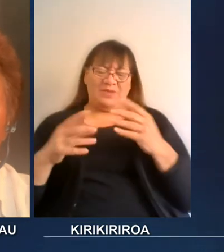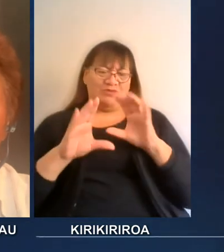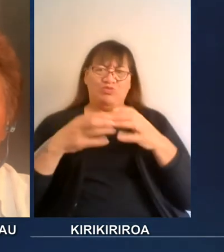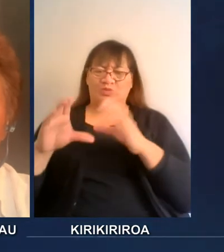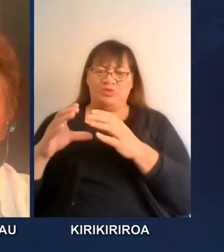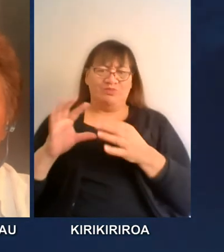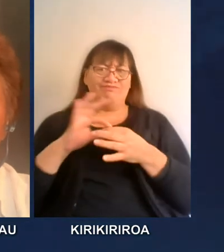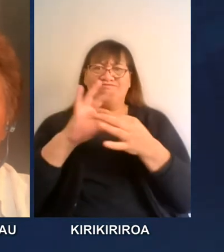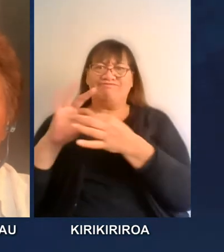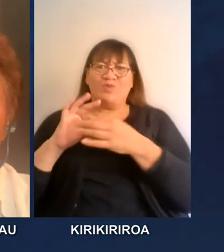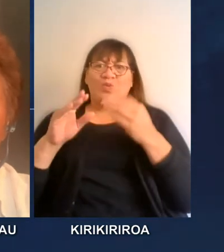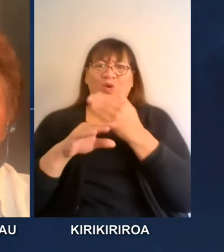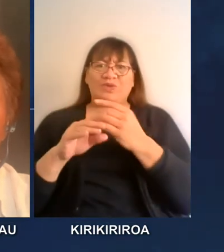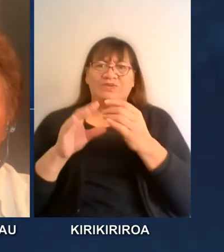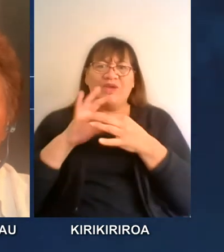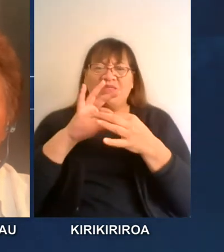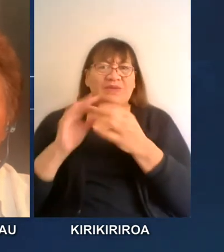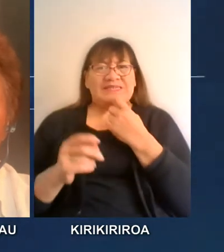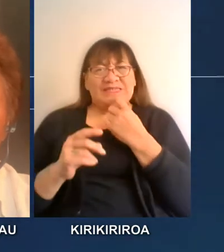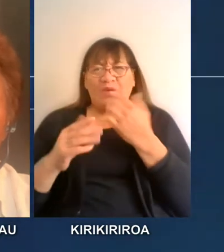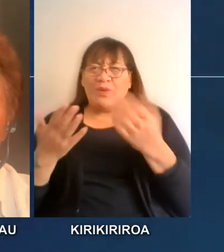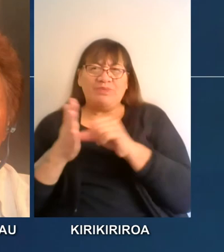And just how easy was it bringing everyone together?